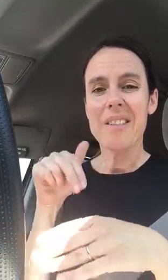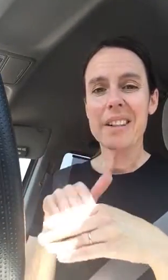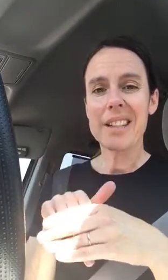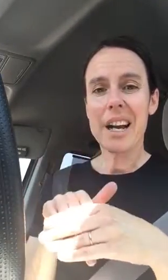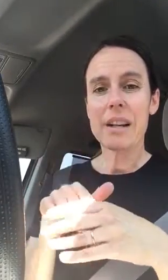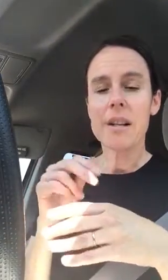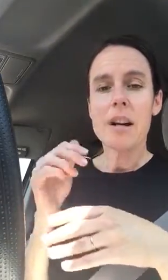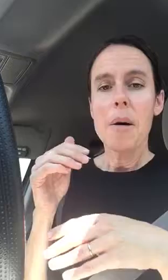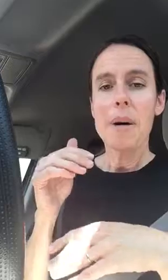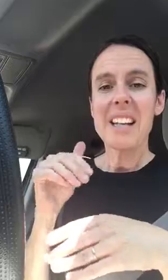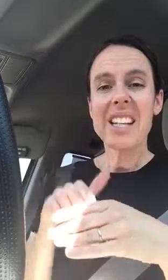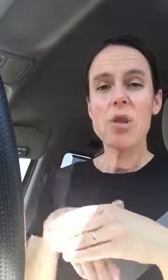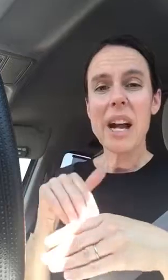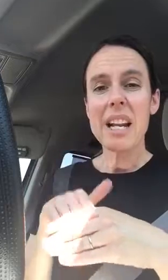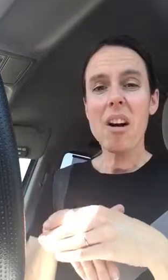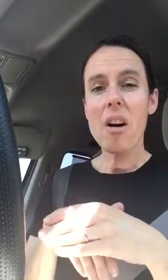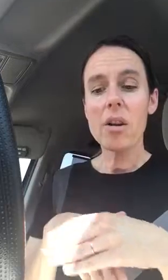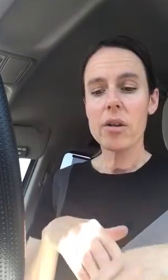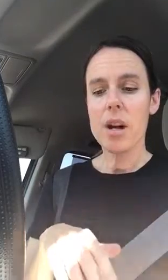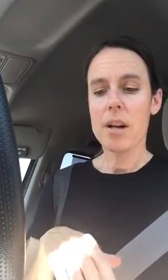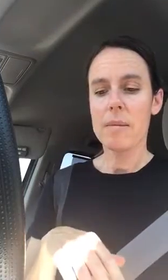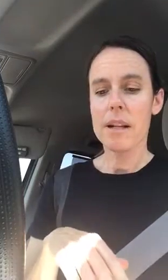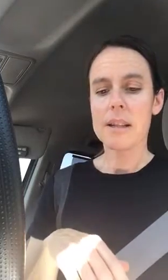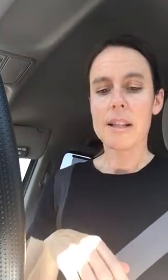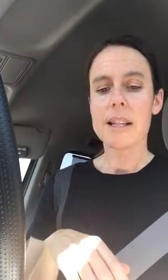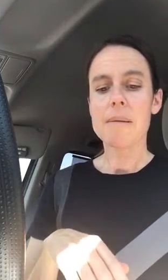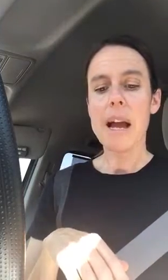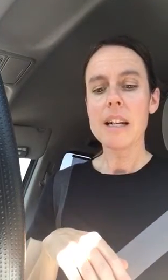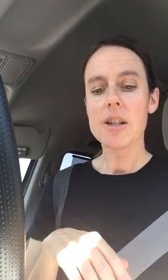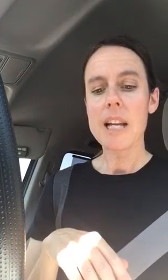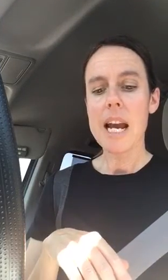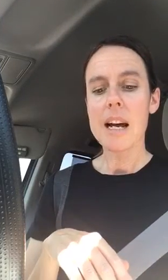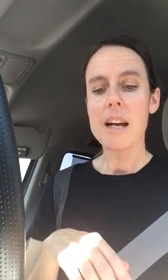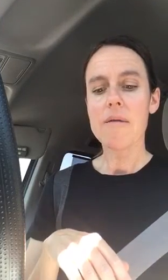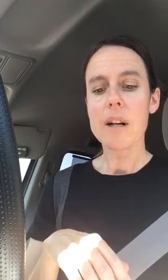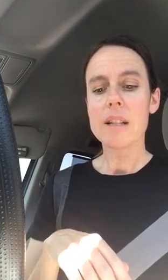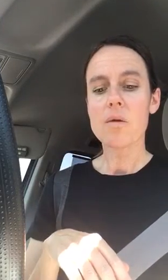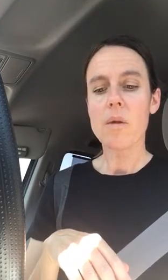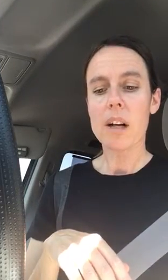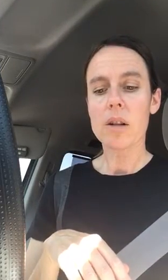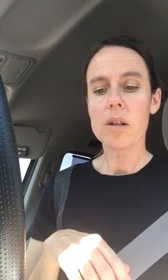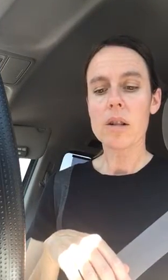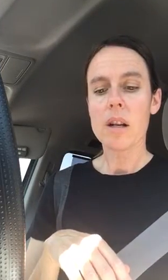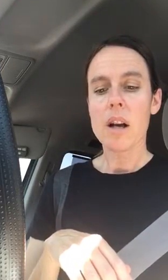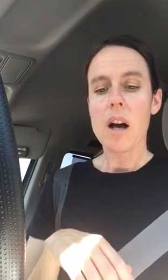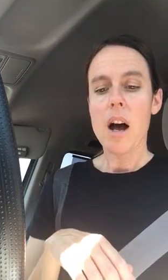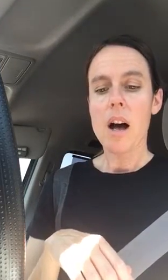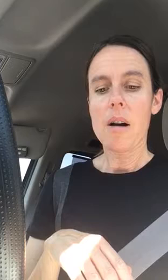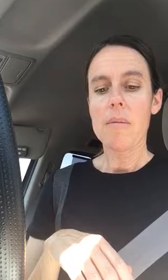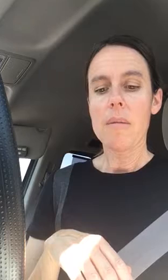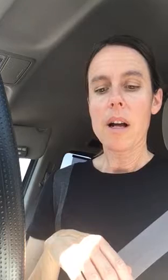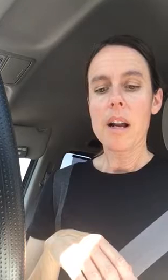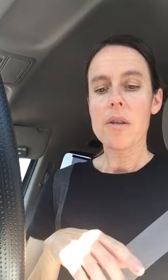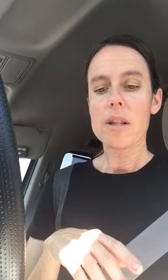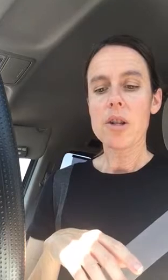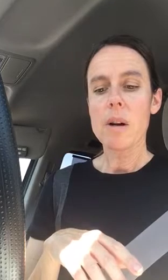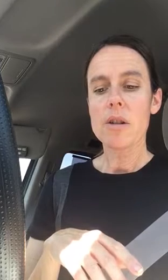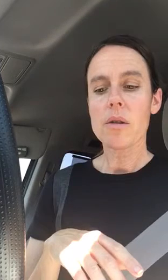have a good sign, but like shredding all your documents. It says manage data invoices records and other situational